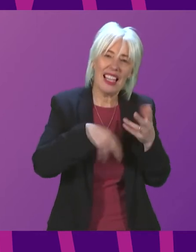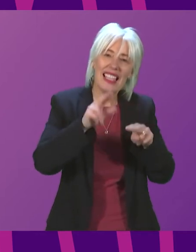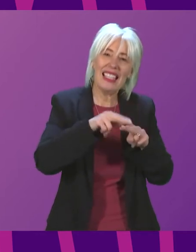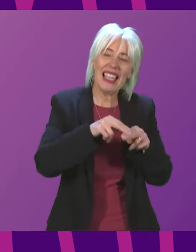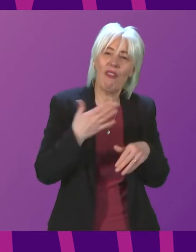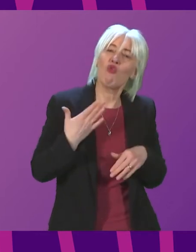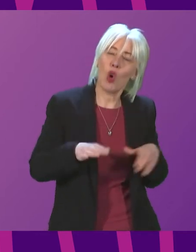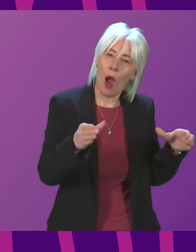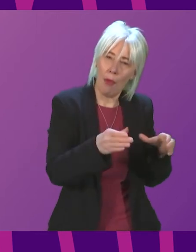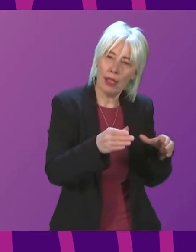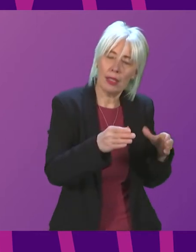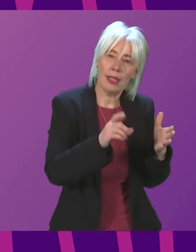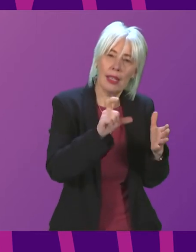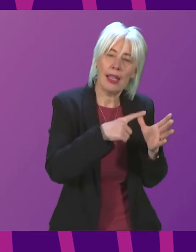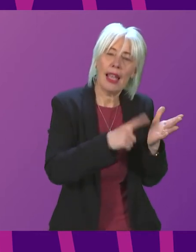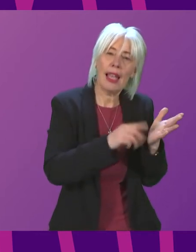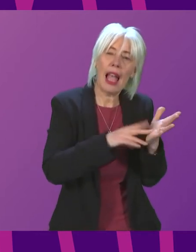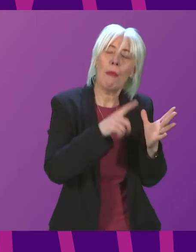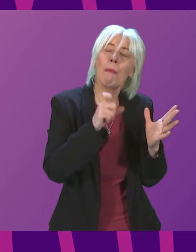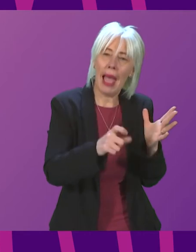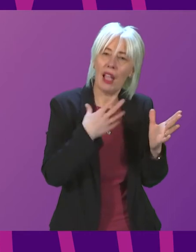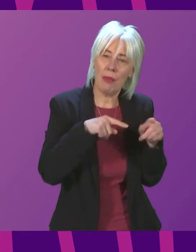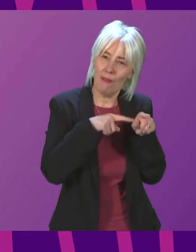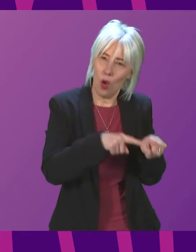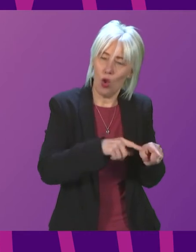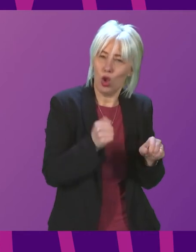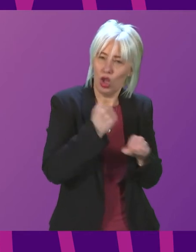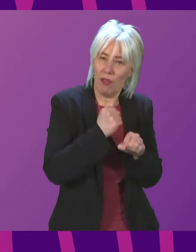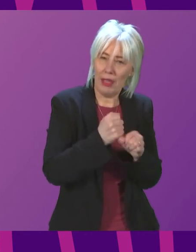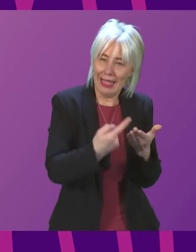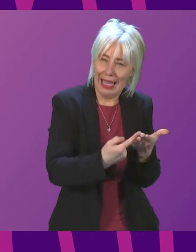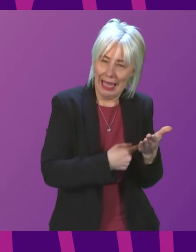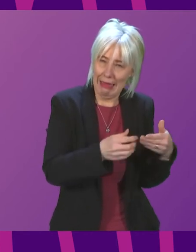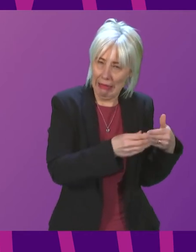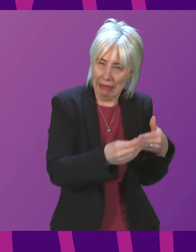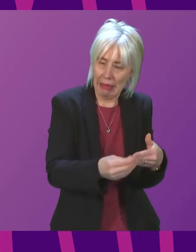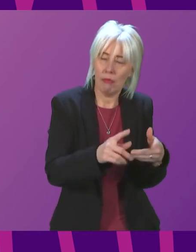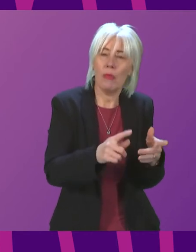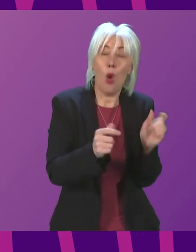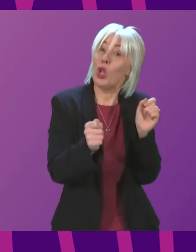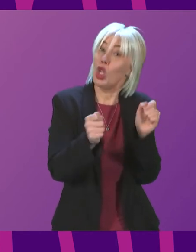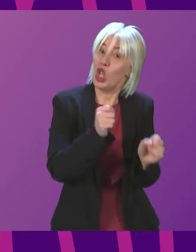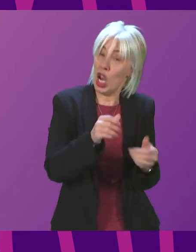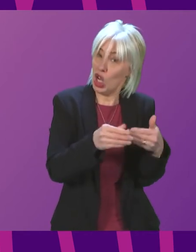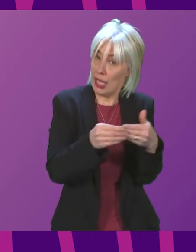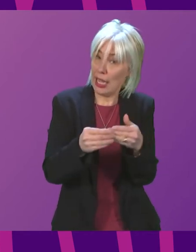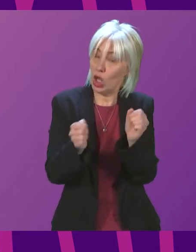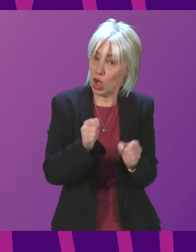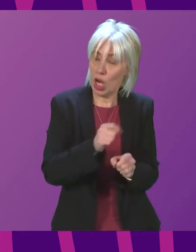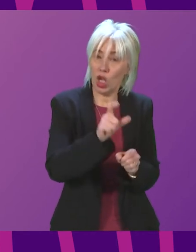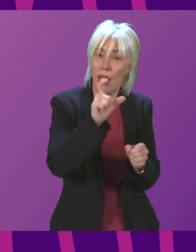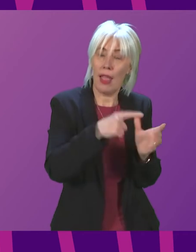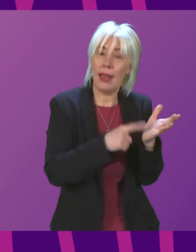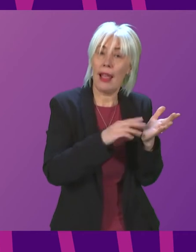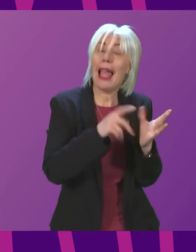have aligned their protocols to the guidance provided by Scottish Government as and when guidance has changed of course CalMAC will review its procedures